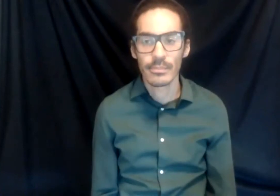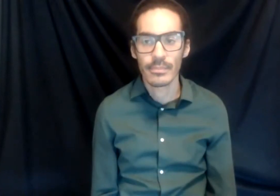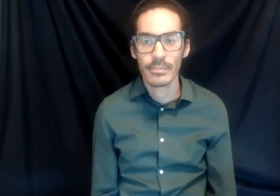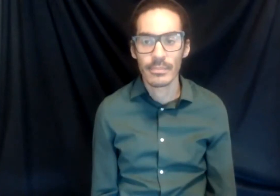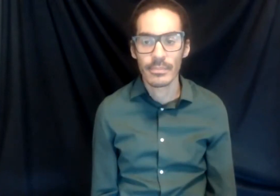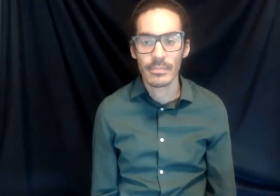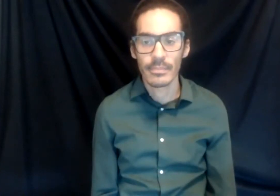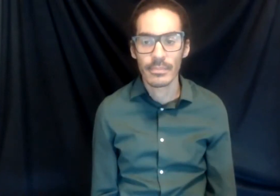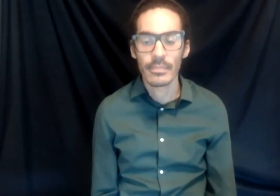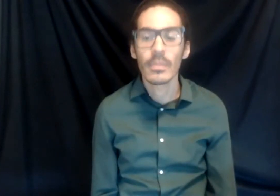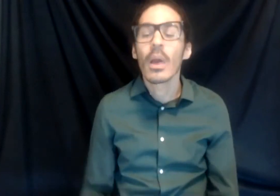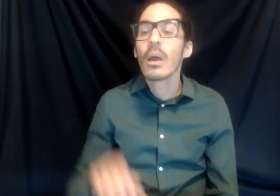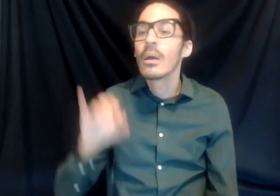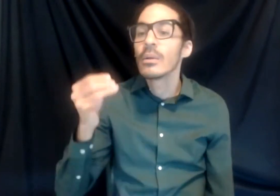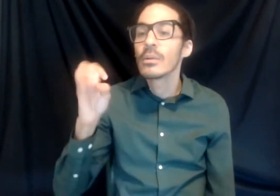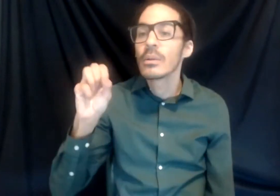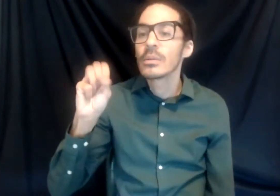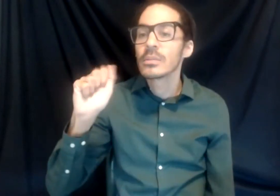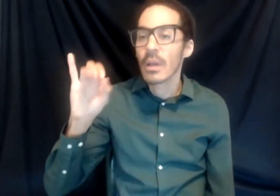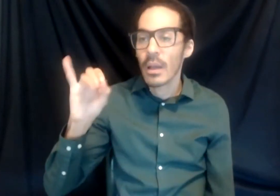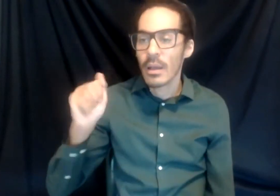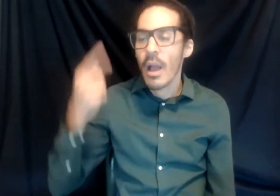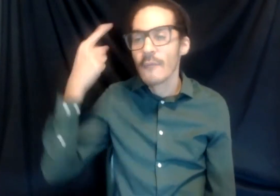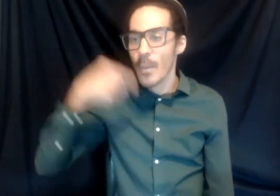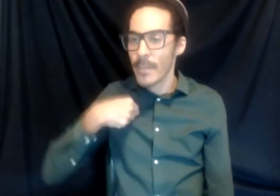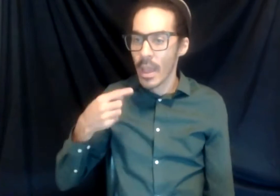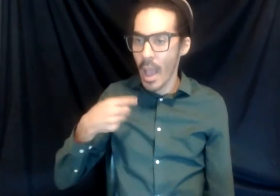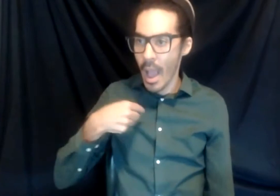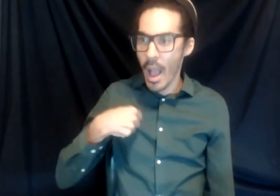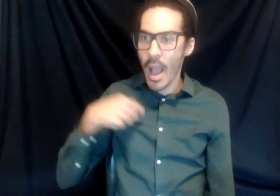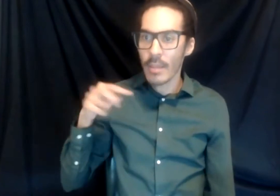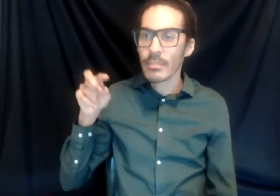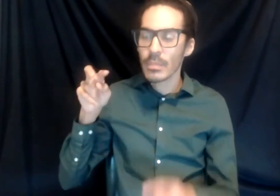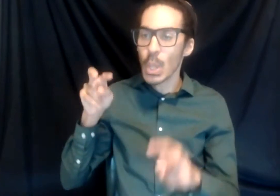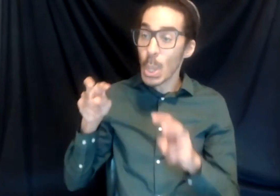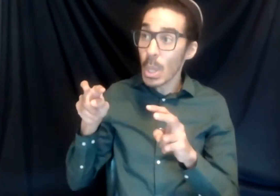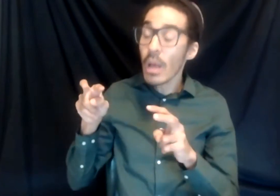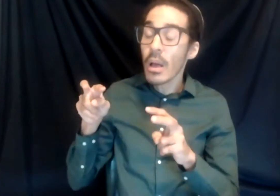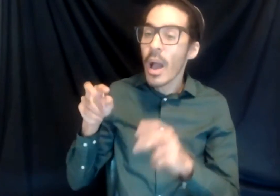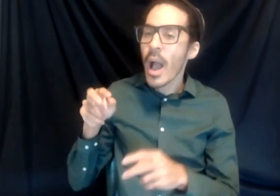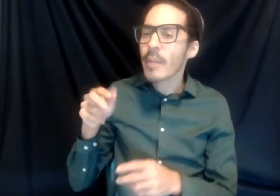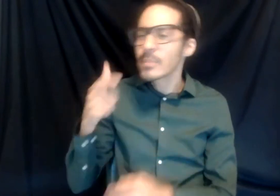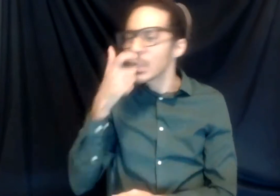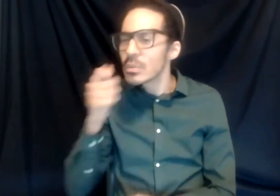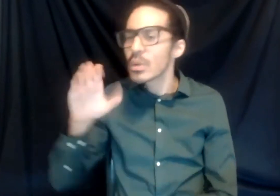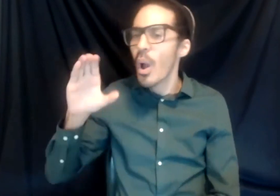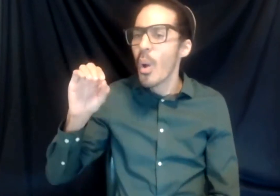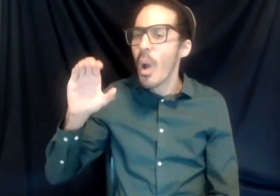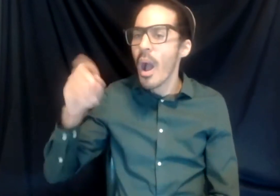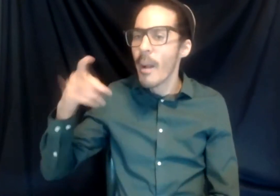For me, right now I'm looking at co-oping in the next couple semesters. So in my search for